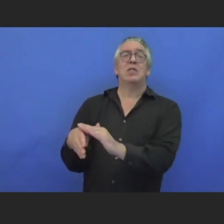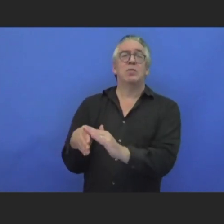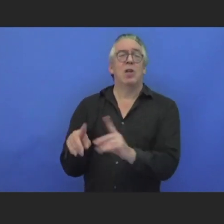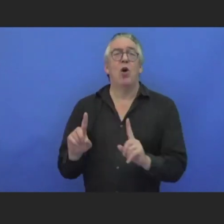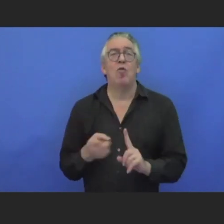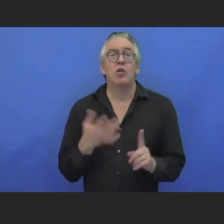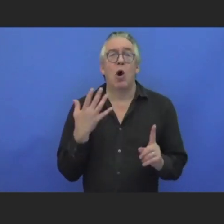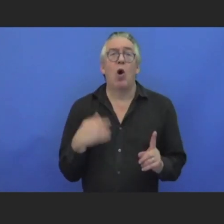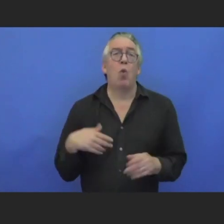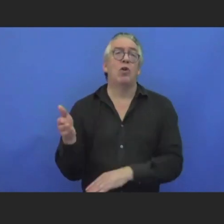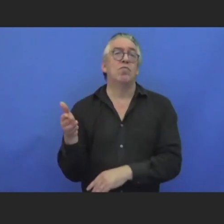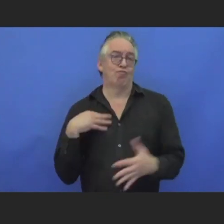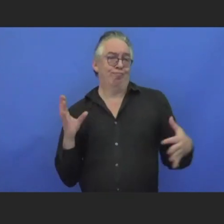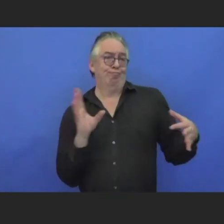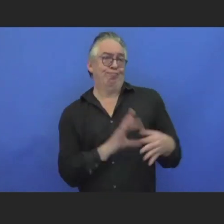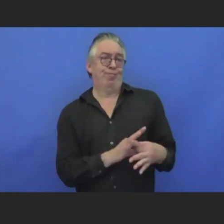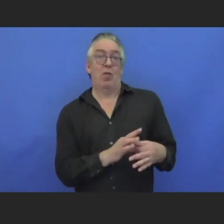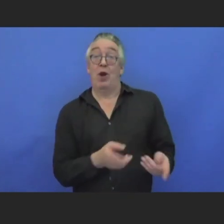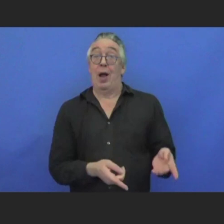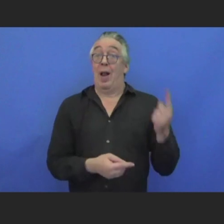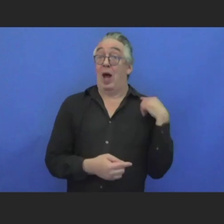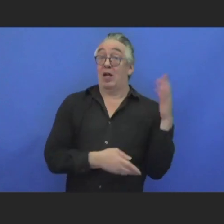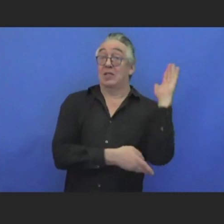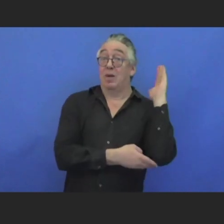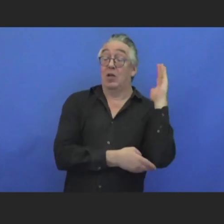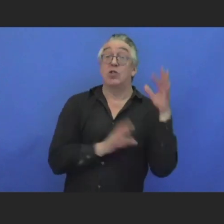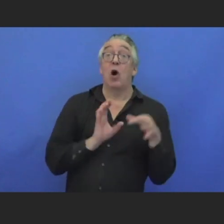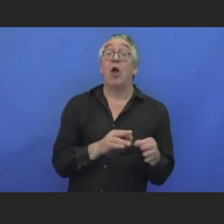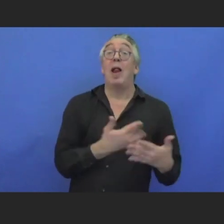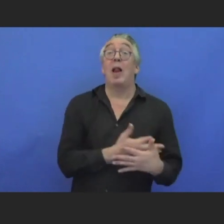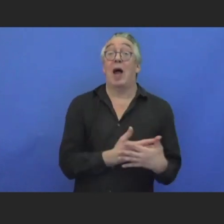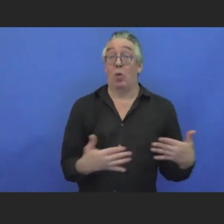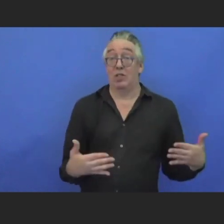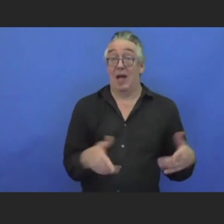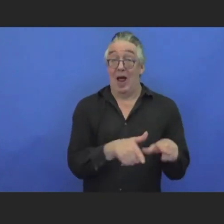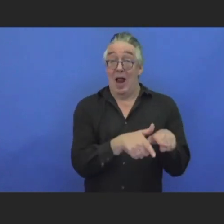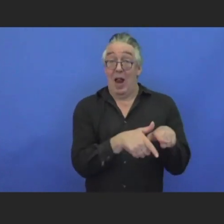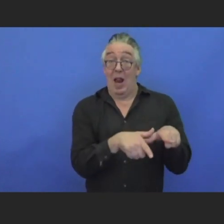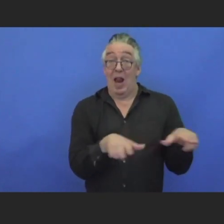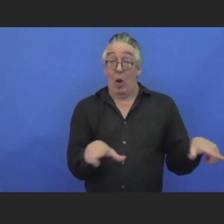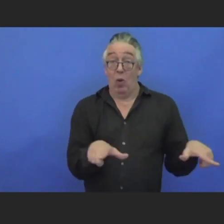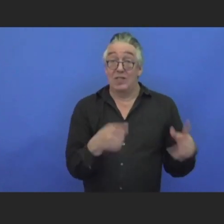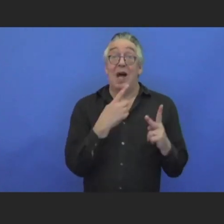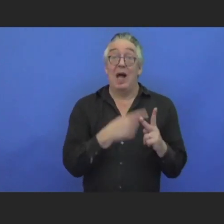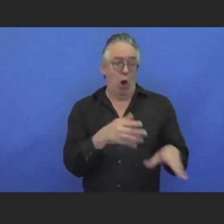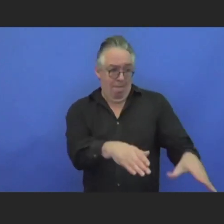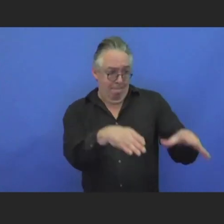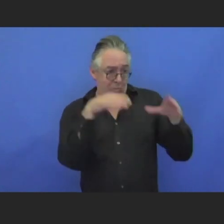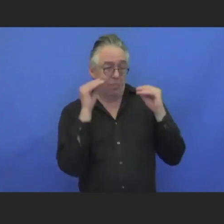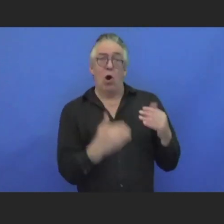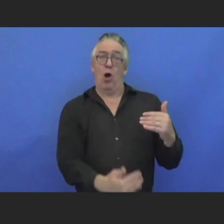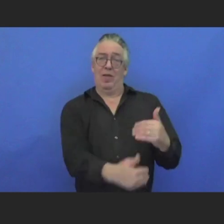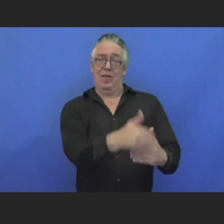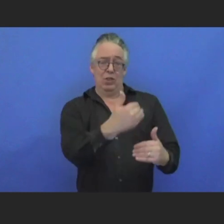previous speakers have said on language. Language and perceptions of disability, where we do